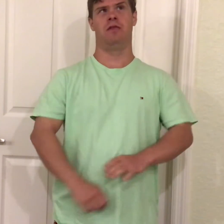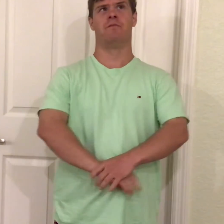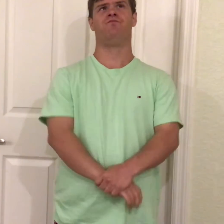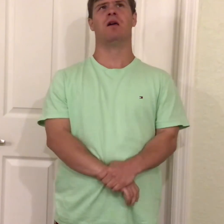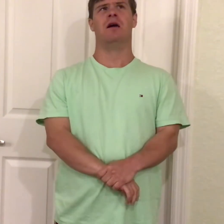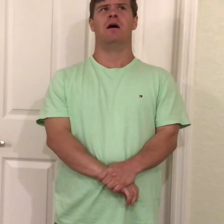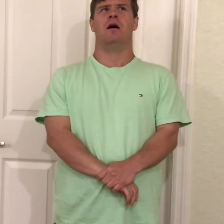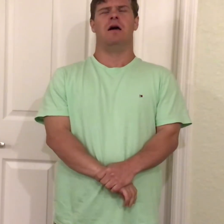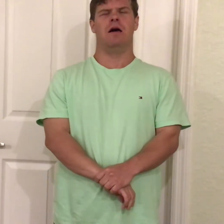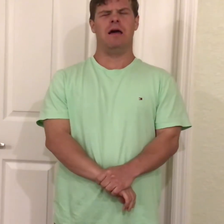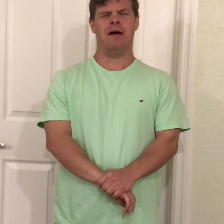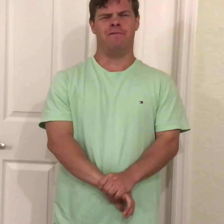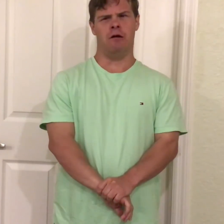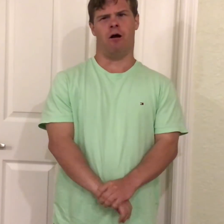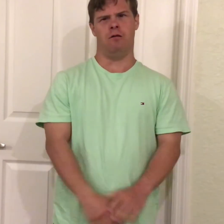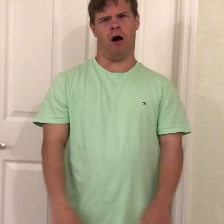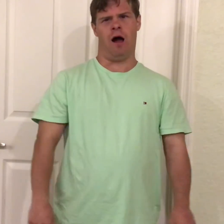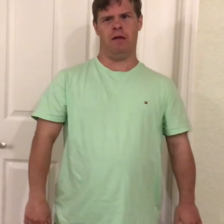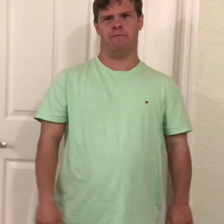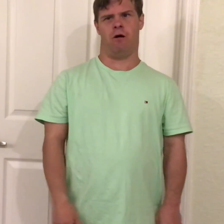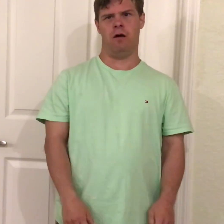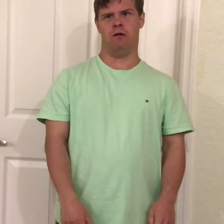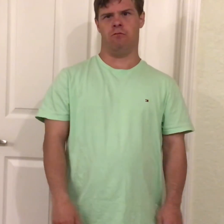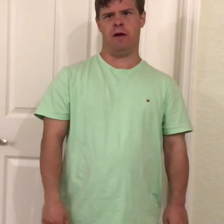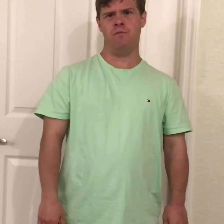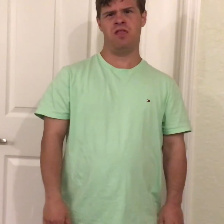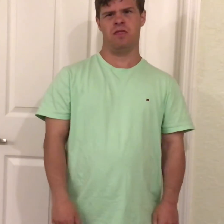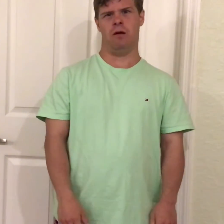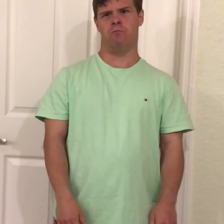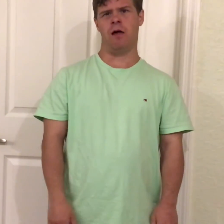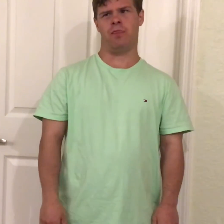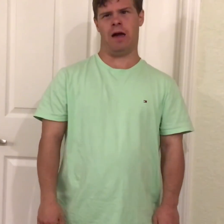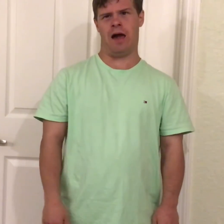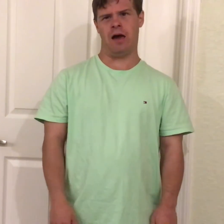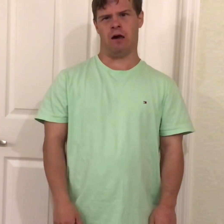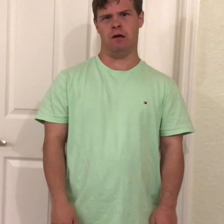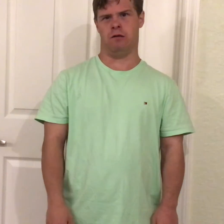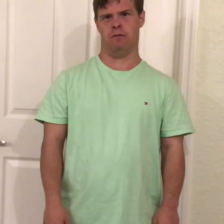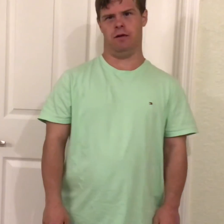if you are not following your dreams then what the heck are you doing?